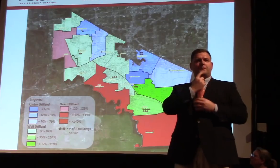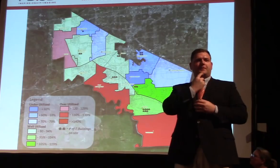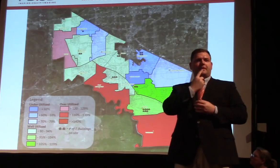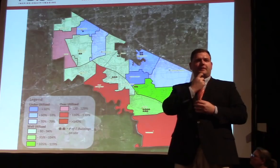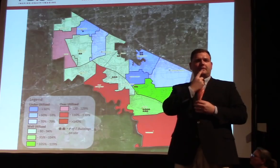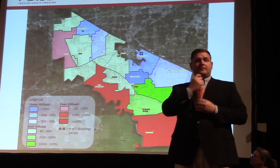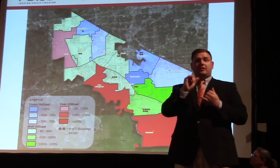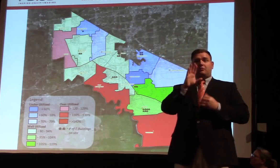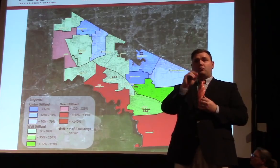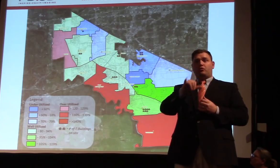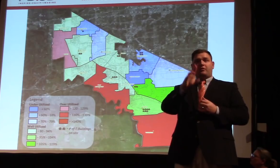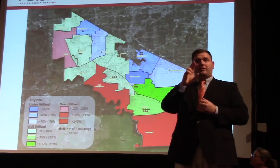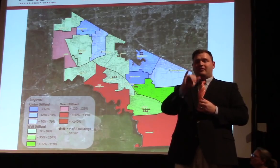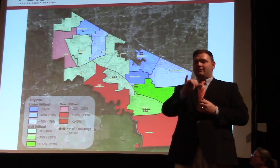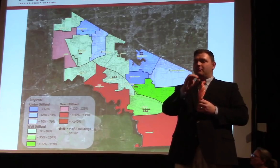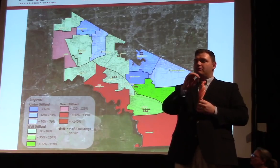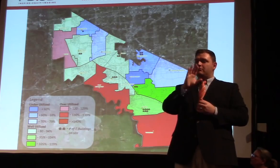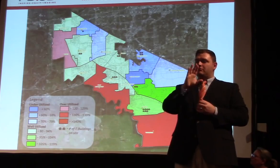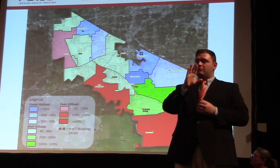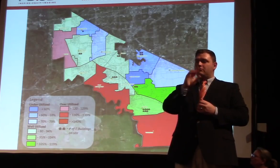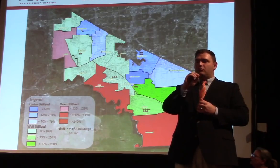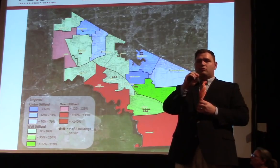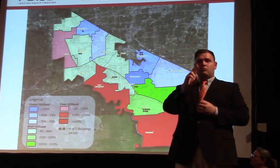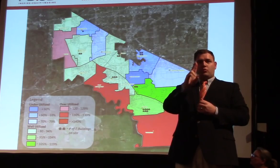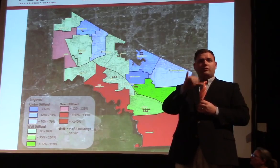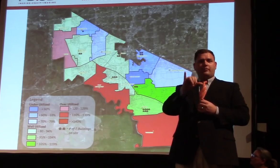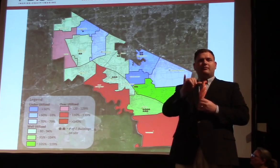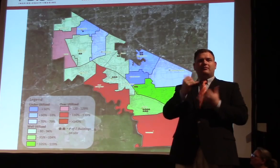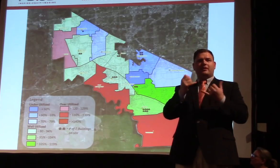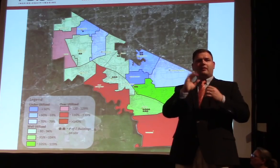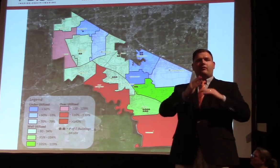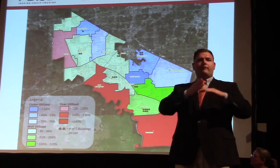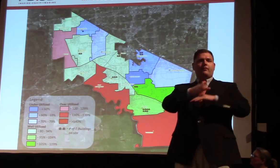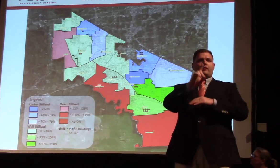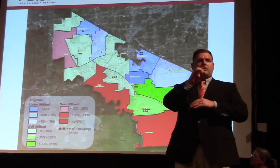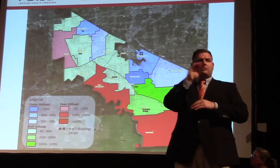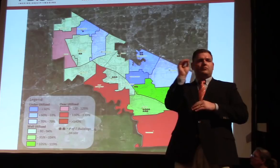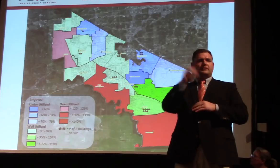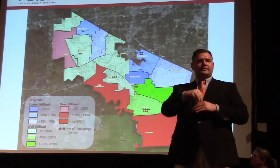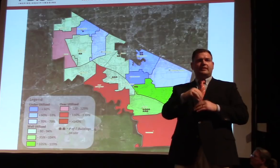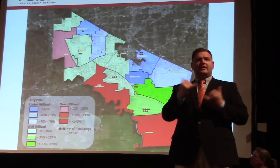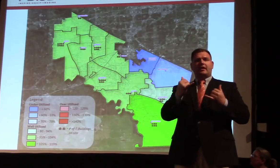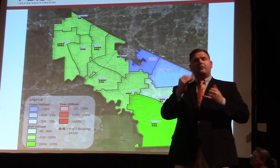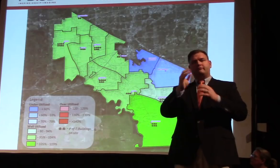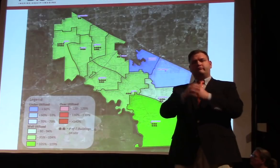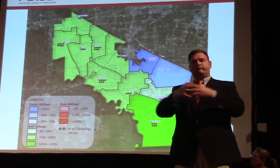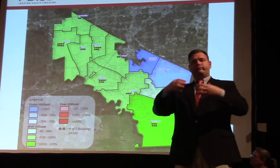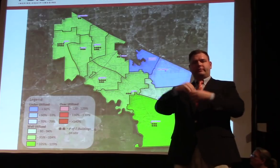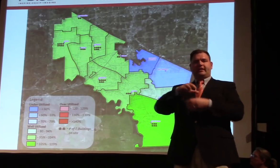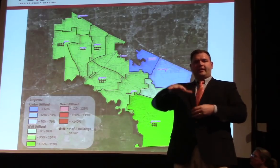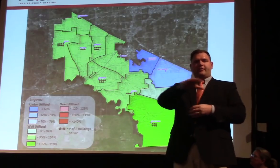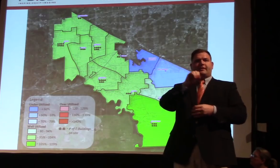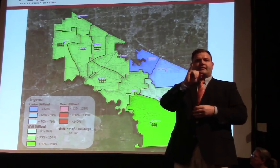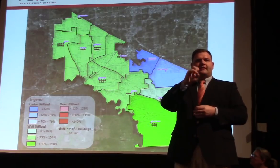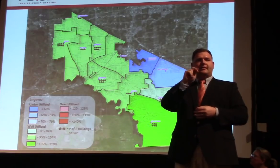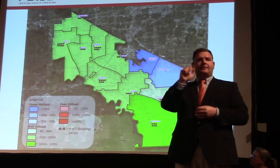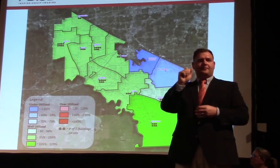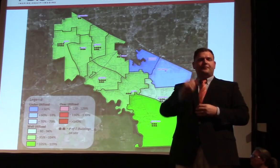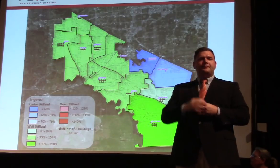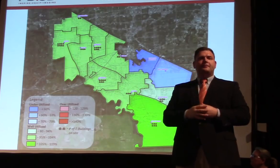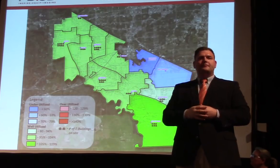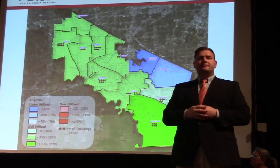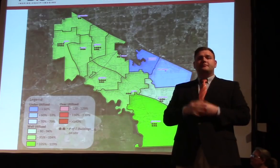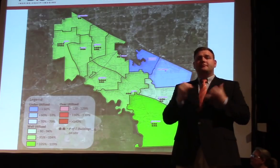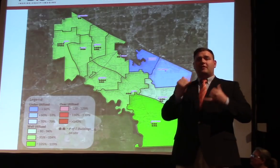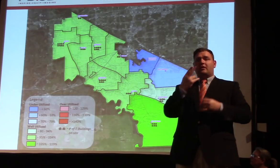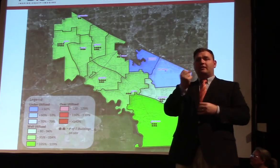over 120 percent. And then, of course, Thornton with all the growth that we have projected in Siena. Here's our current high school